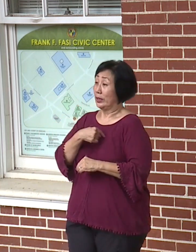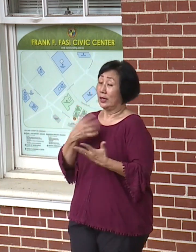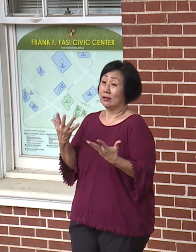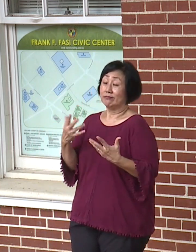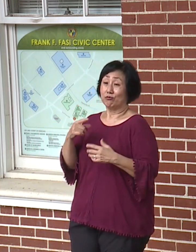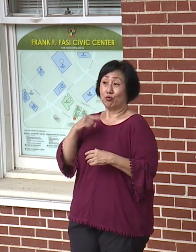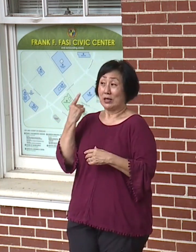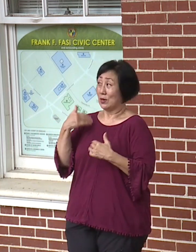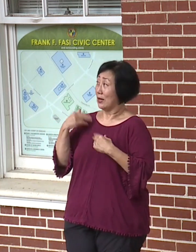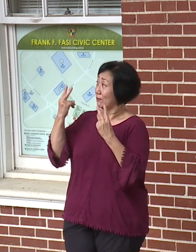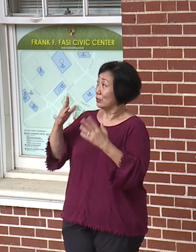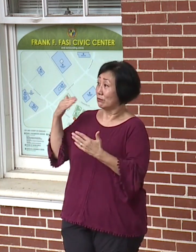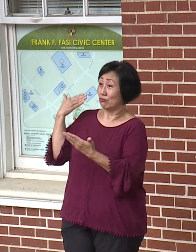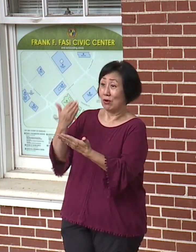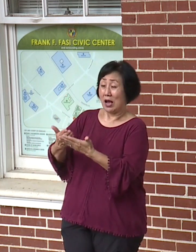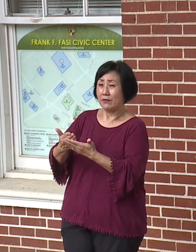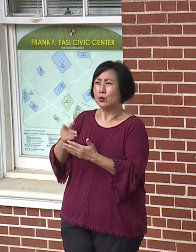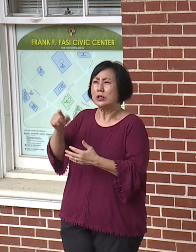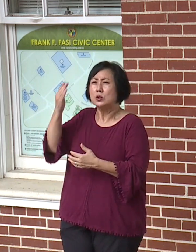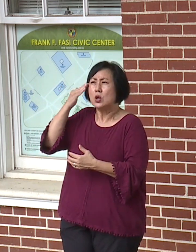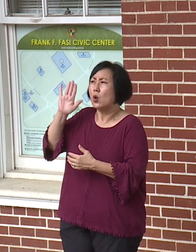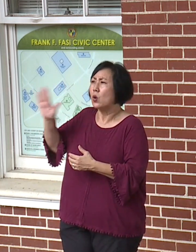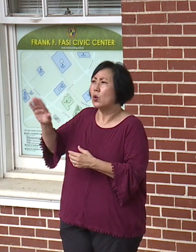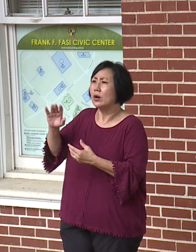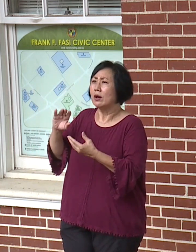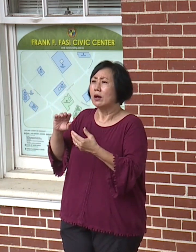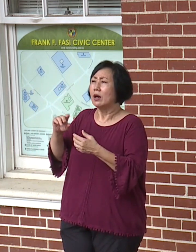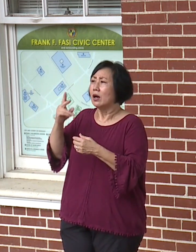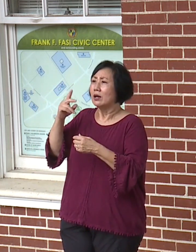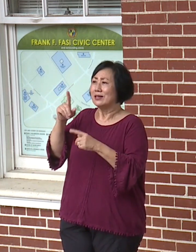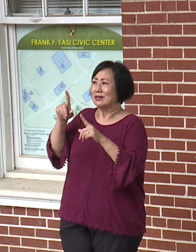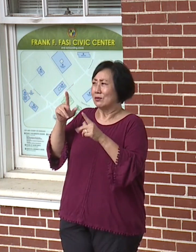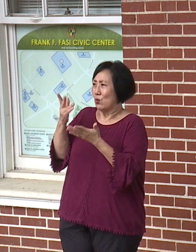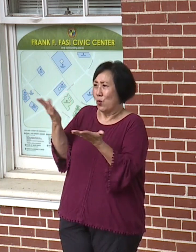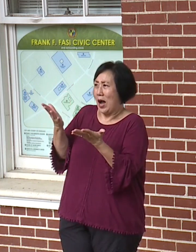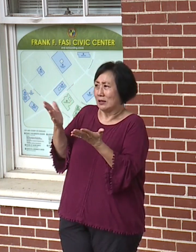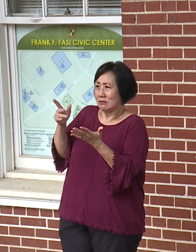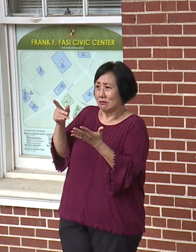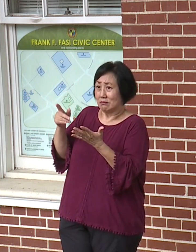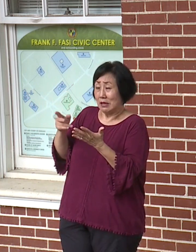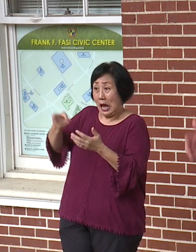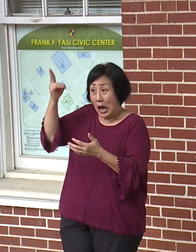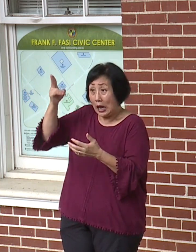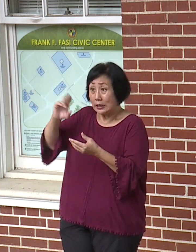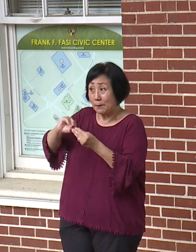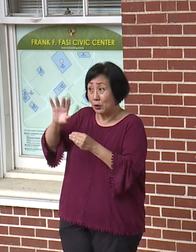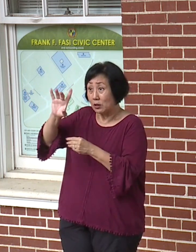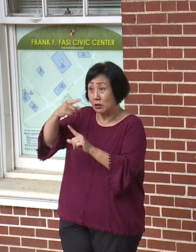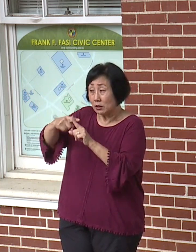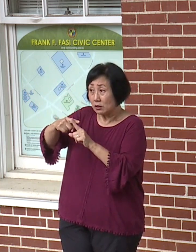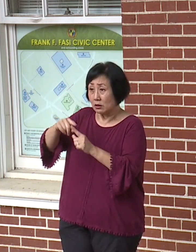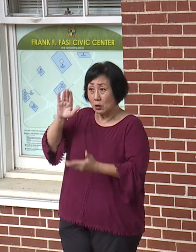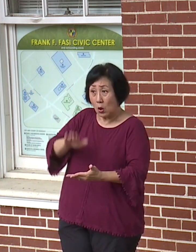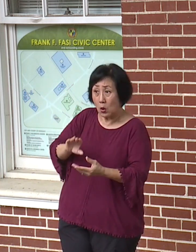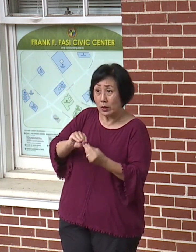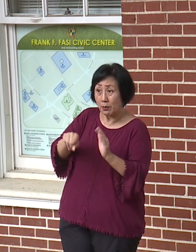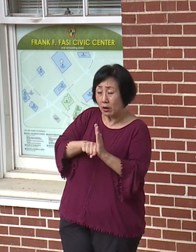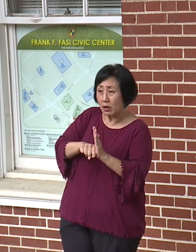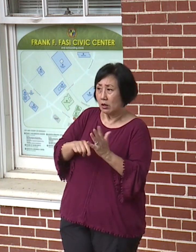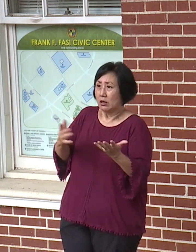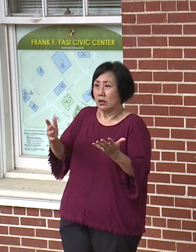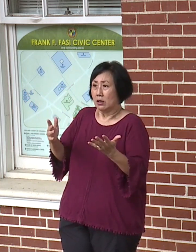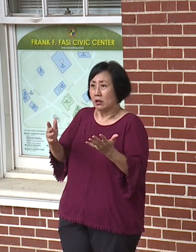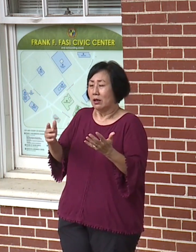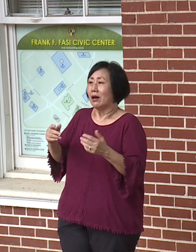and we need to know what the results are of those risks. And finding it out after the fact does not protect